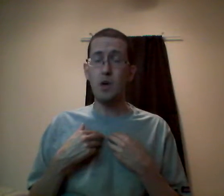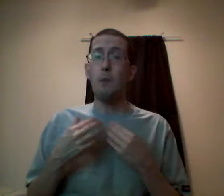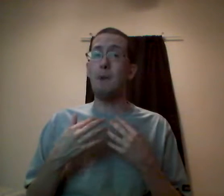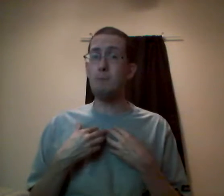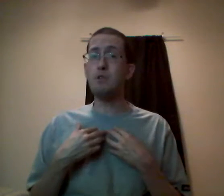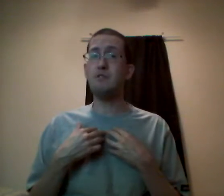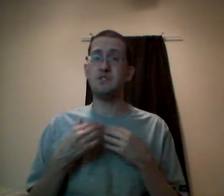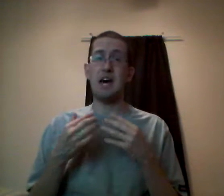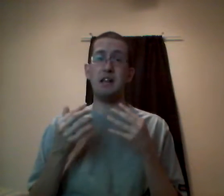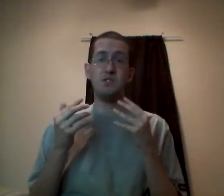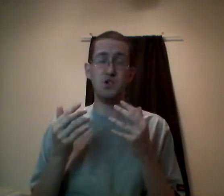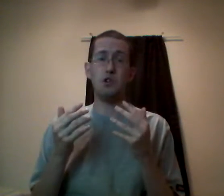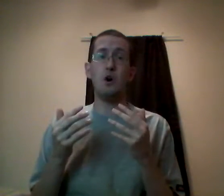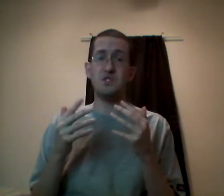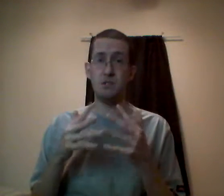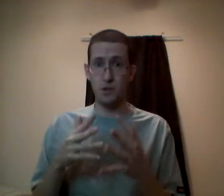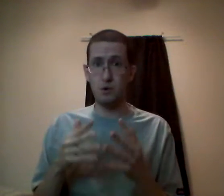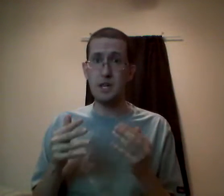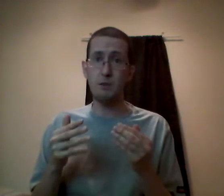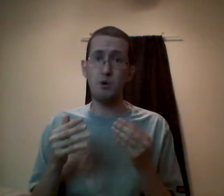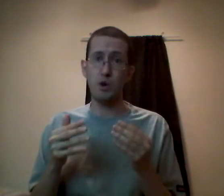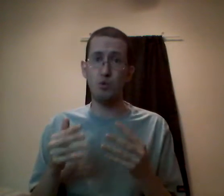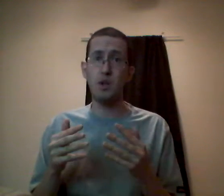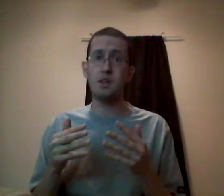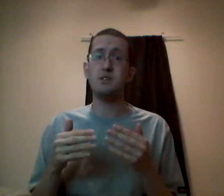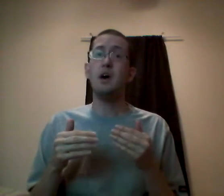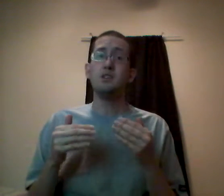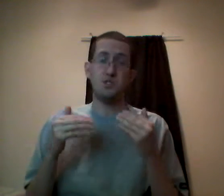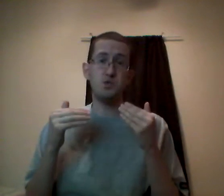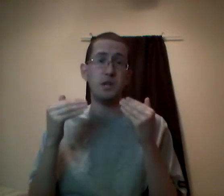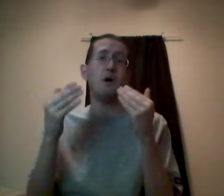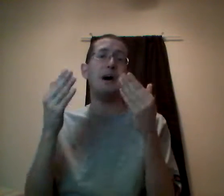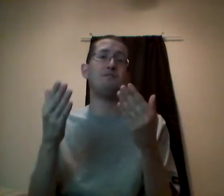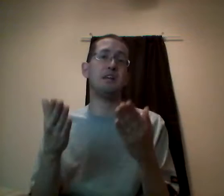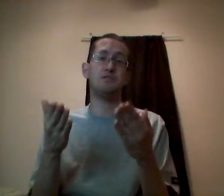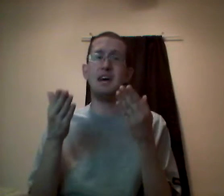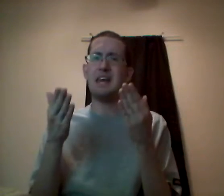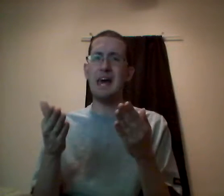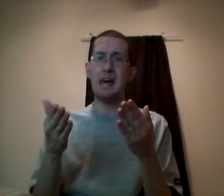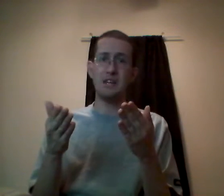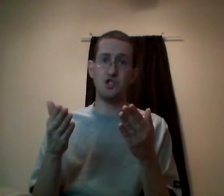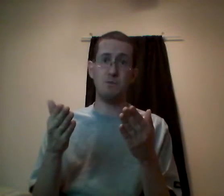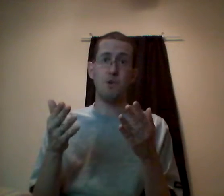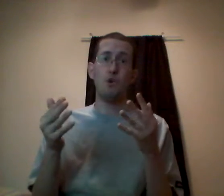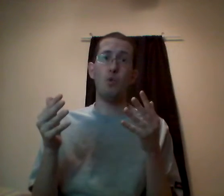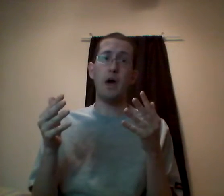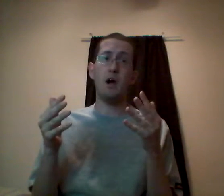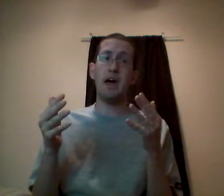My belief is that certain laws literally need to be rewritten since we now have an internet age. Where...